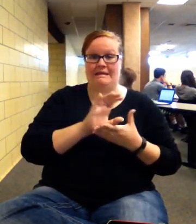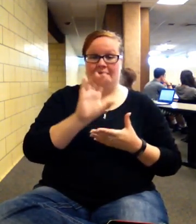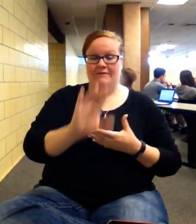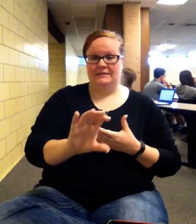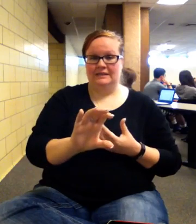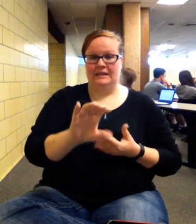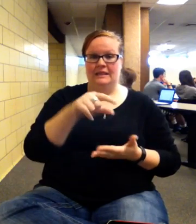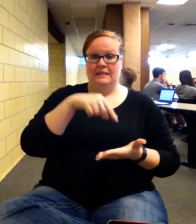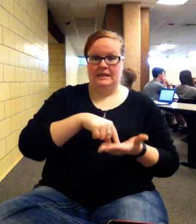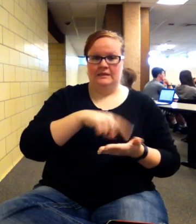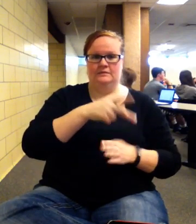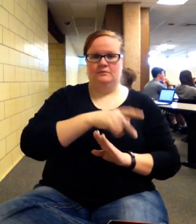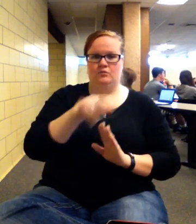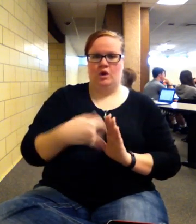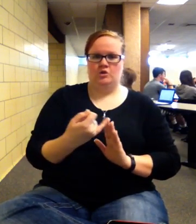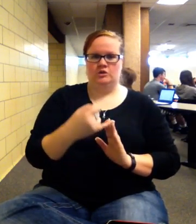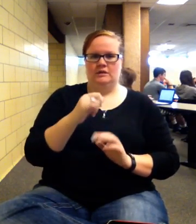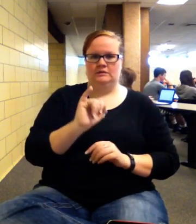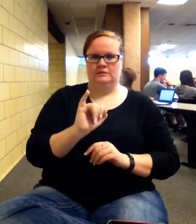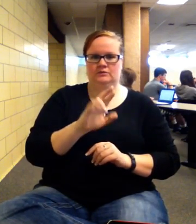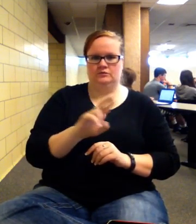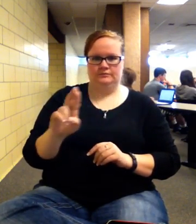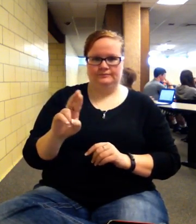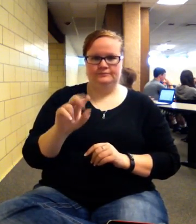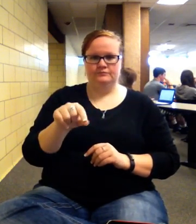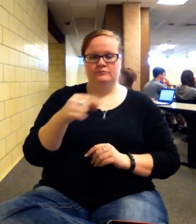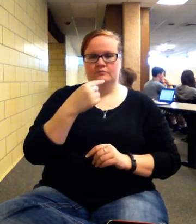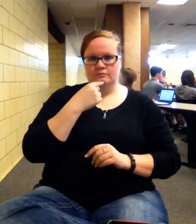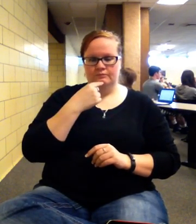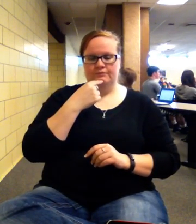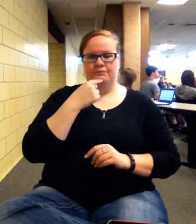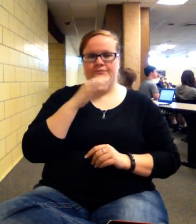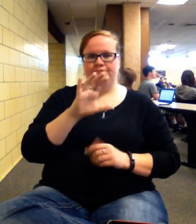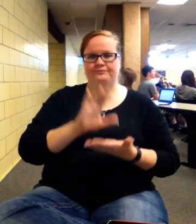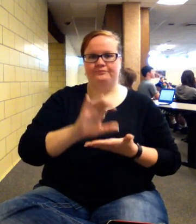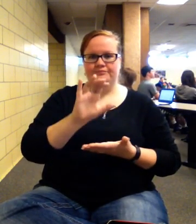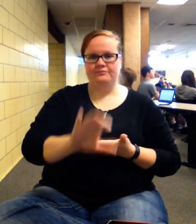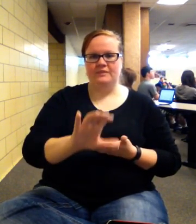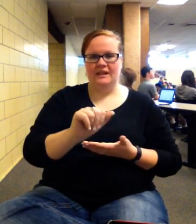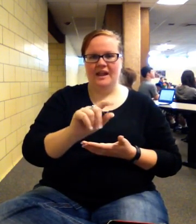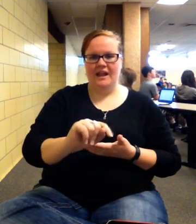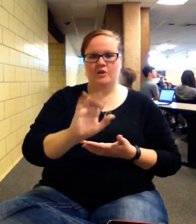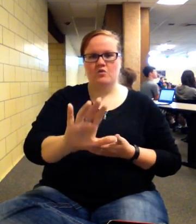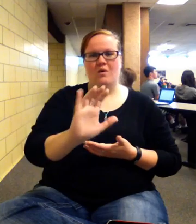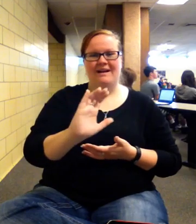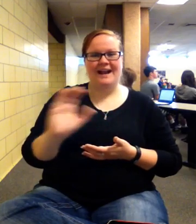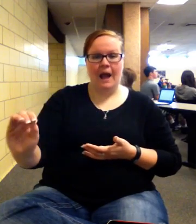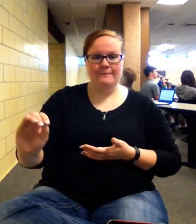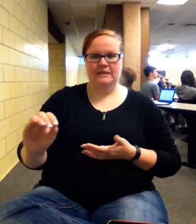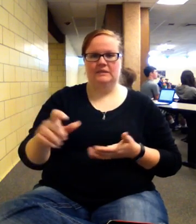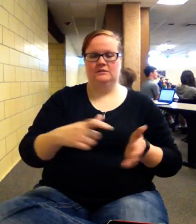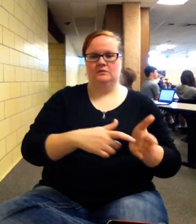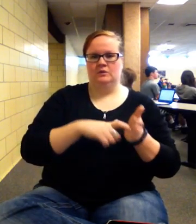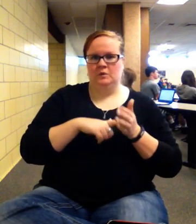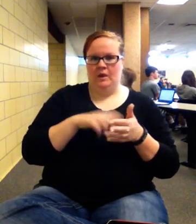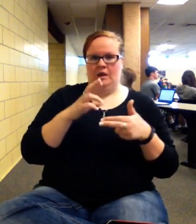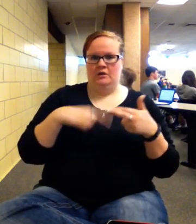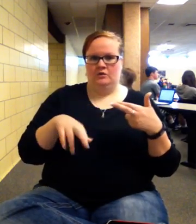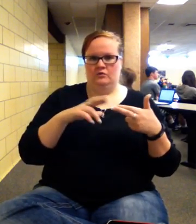project's internal rate of return. You're saying you're investing at your company's required rate of return. Your